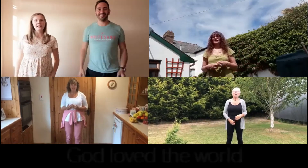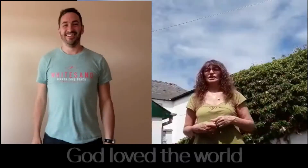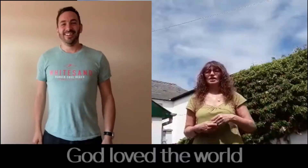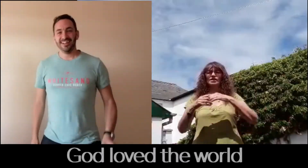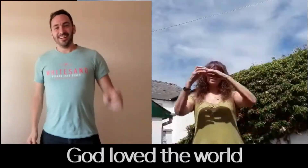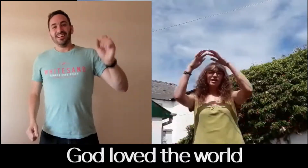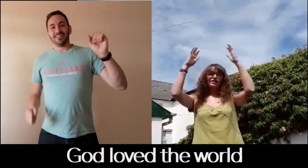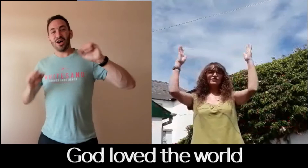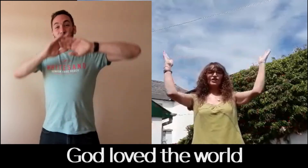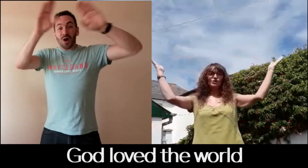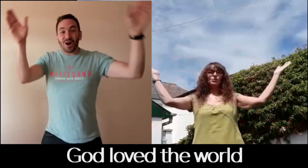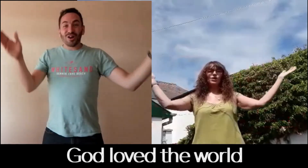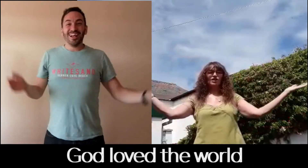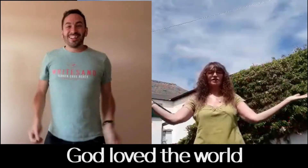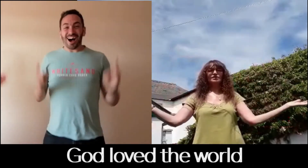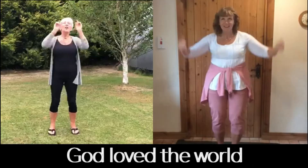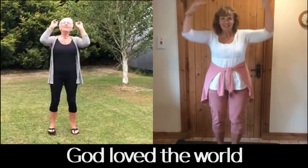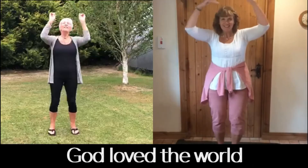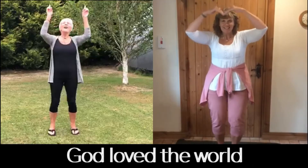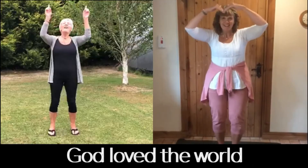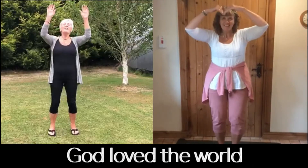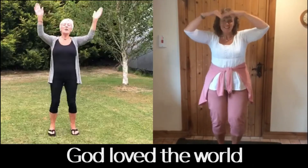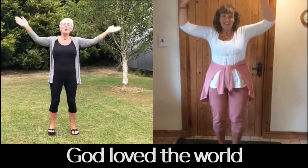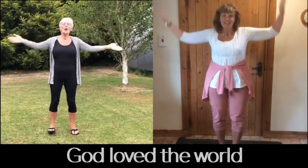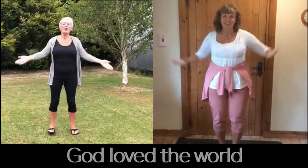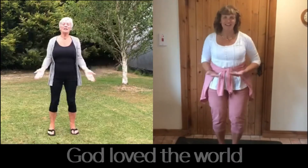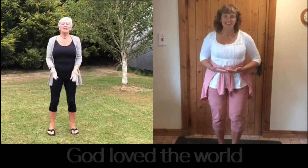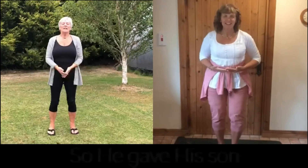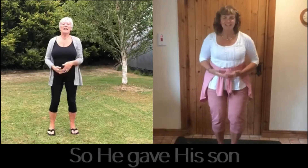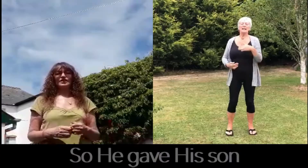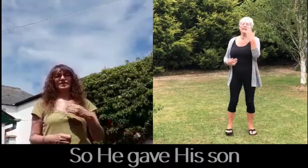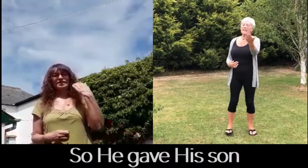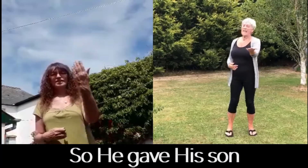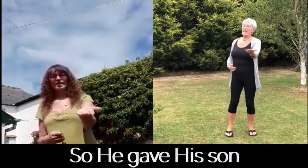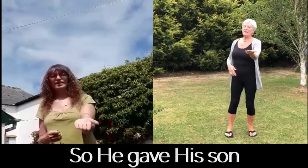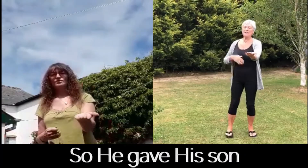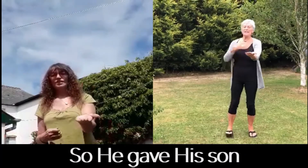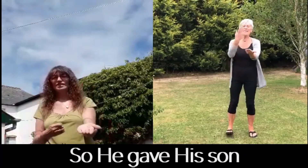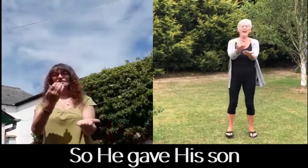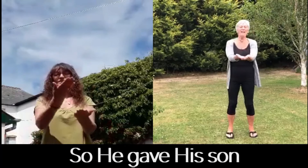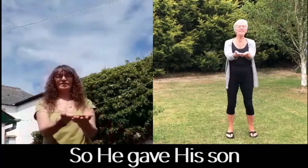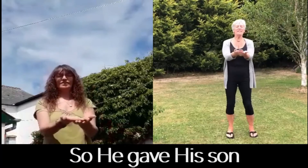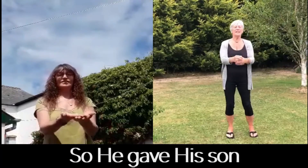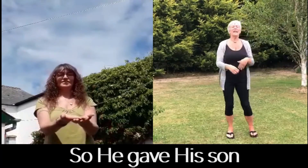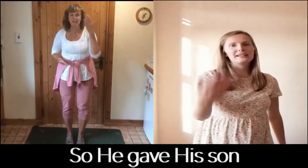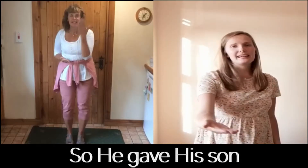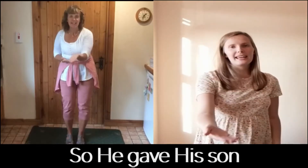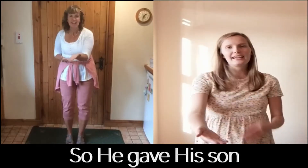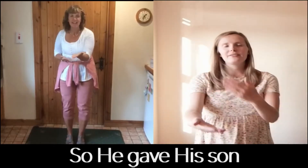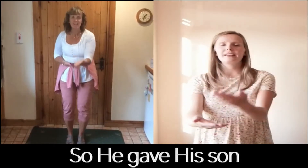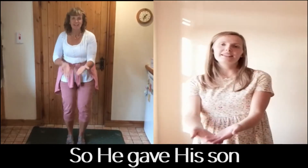He loves loved the world God loved the world So He gave His Son